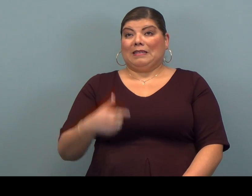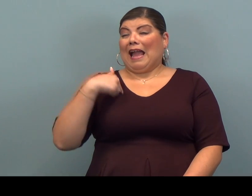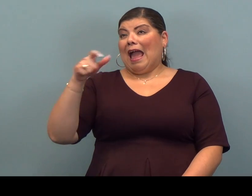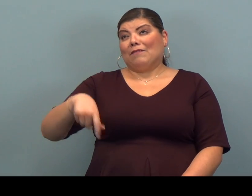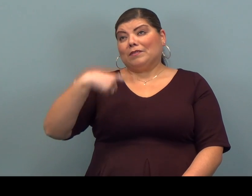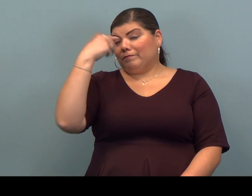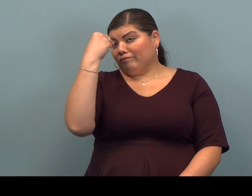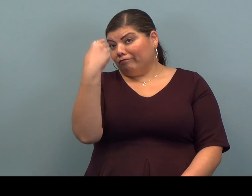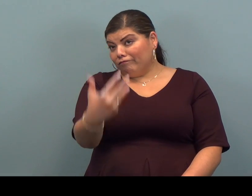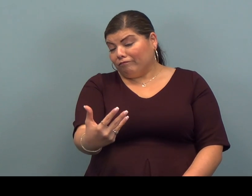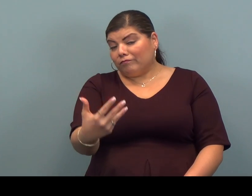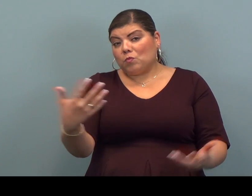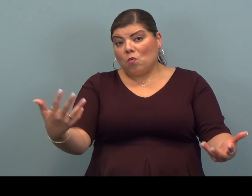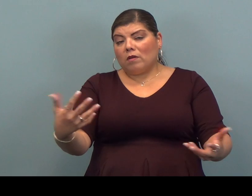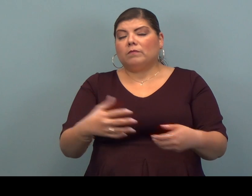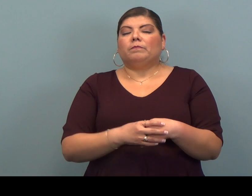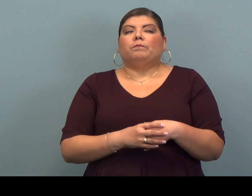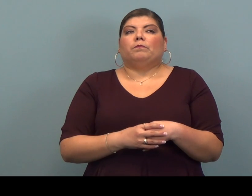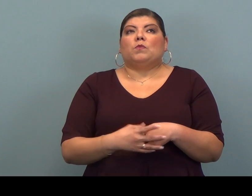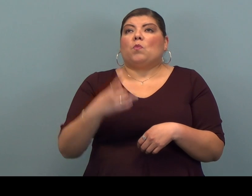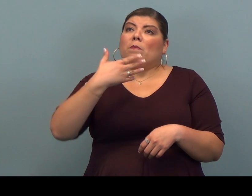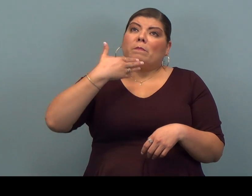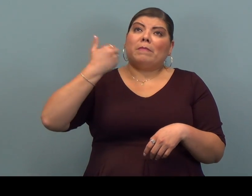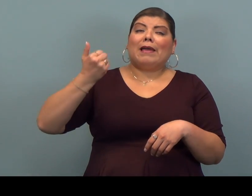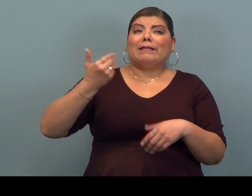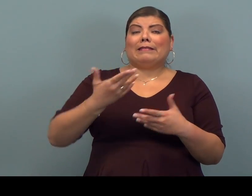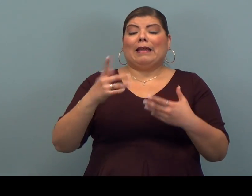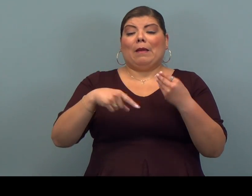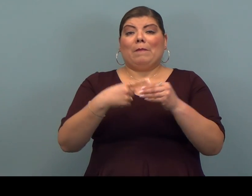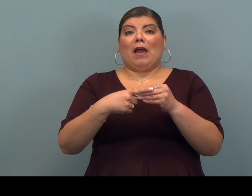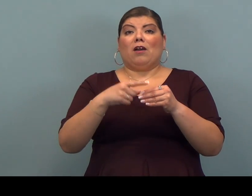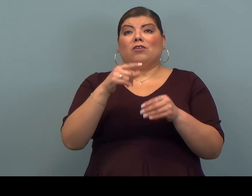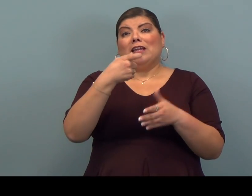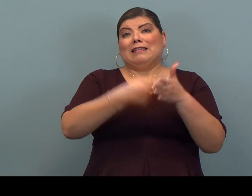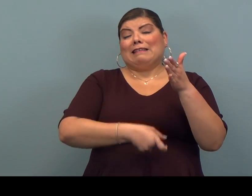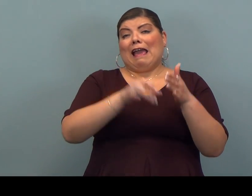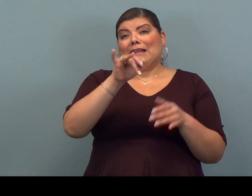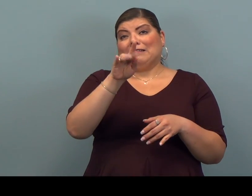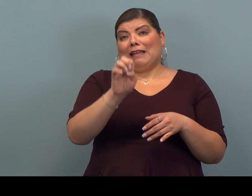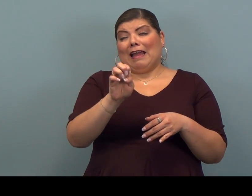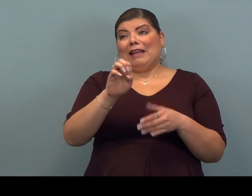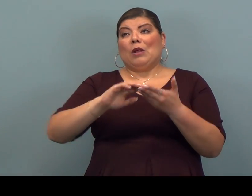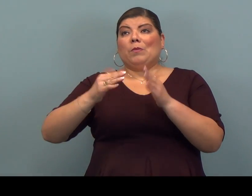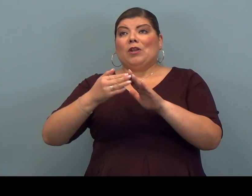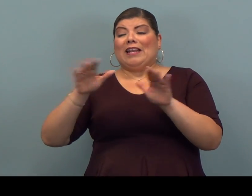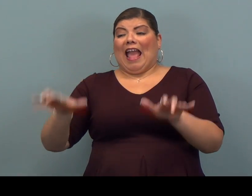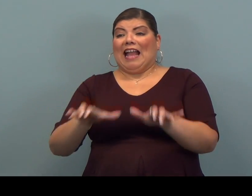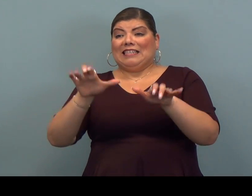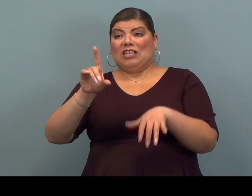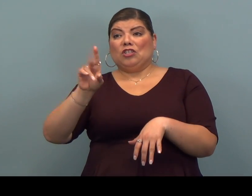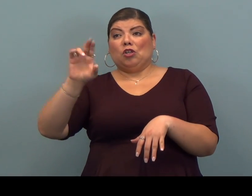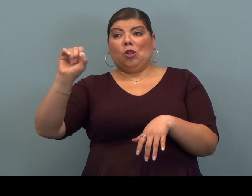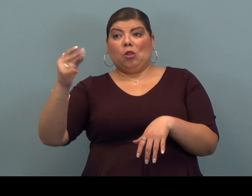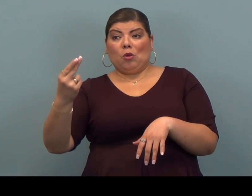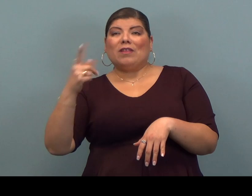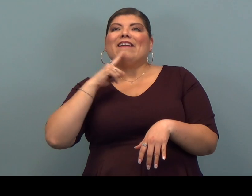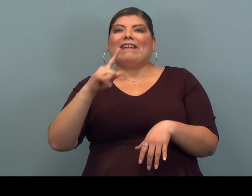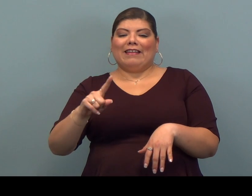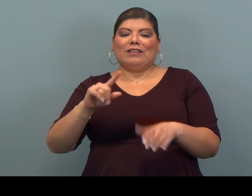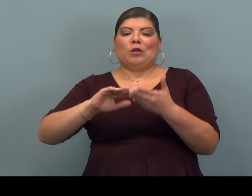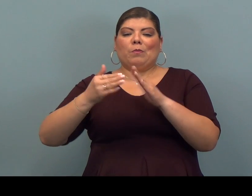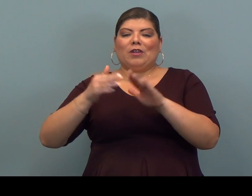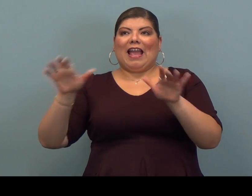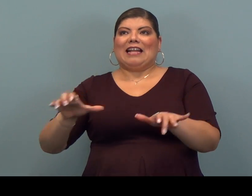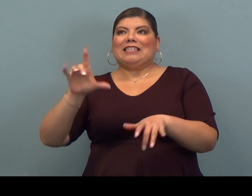I have to say that one of the best things about TaxSite at Community Action Duluth is that it's a Community